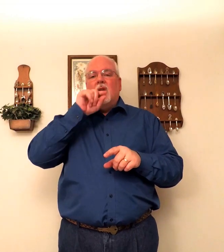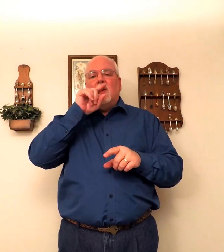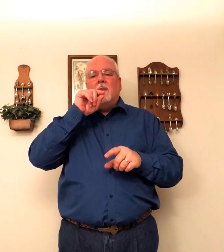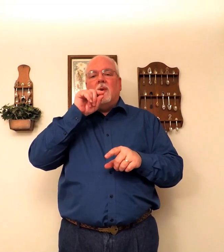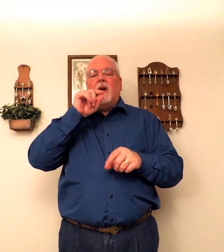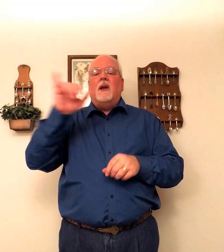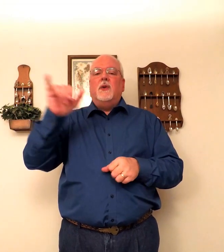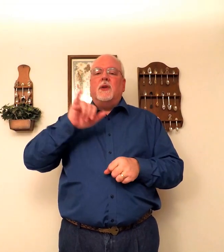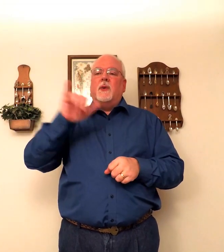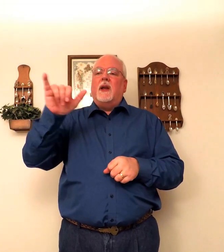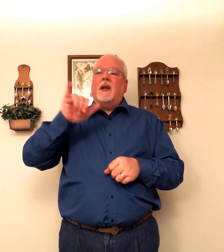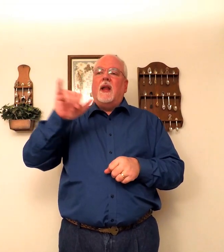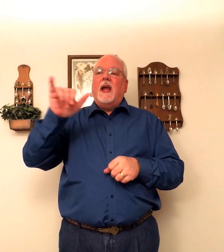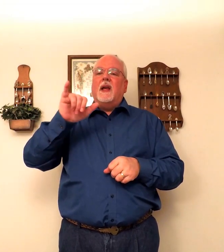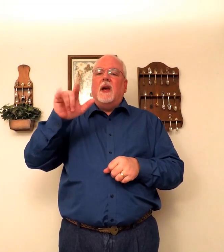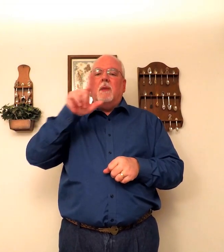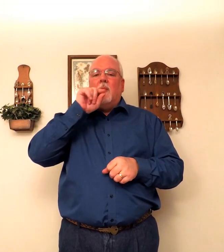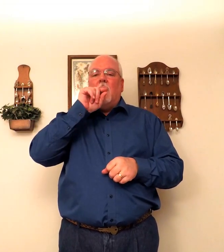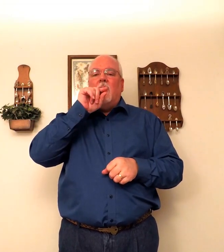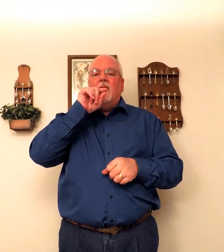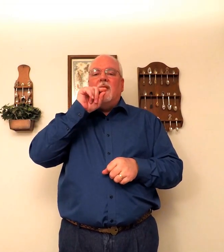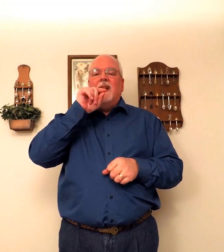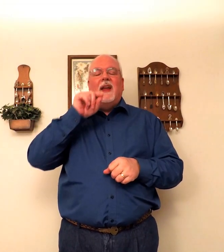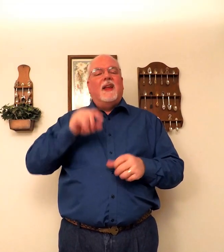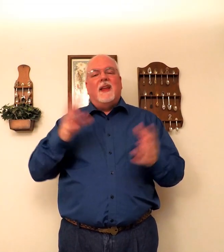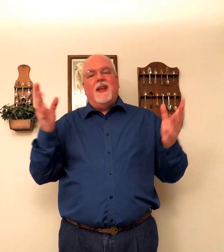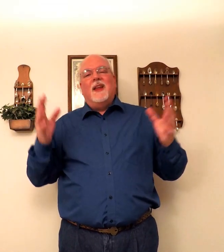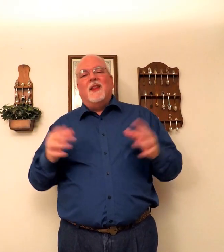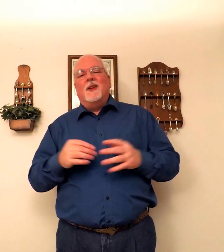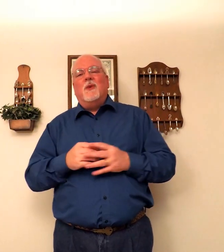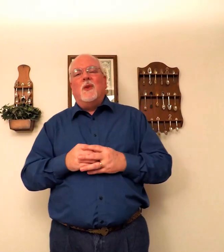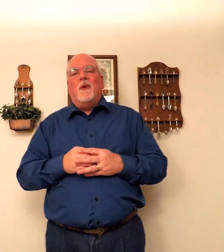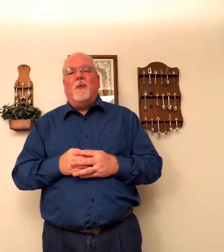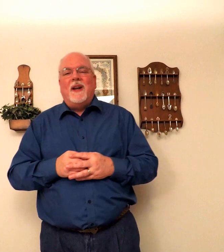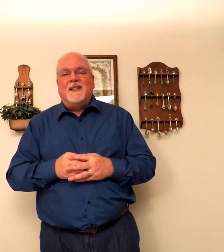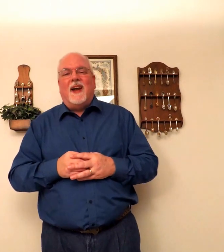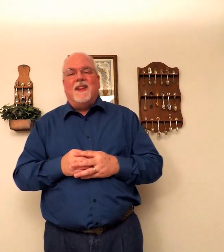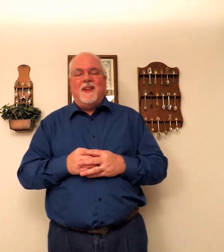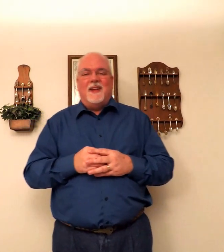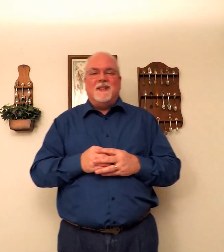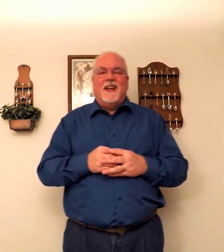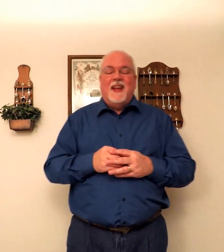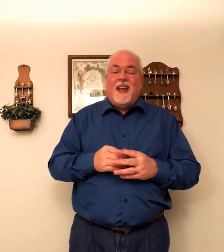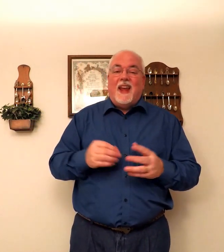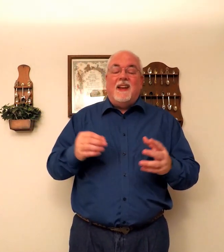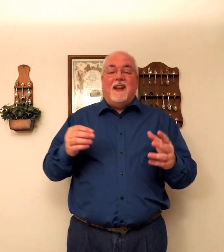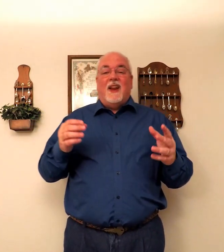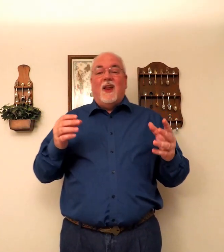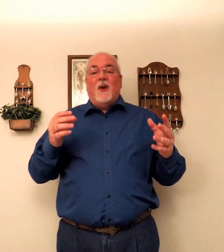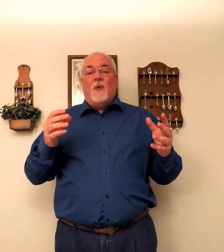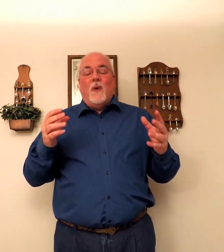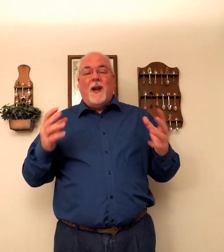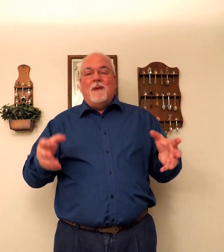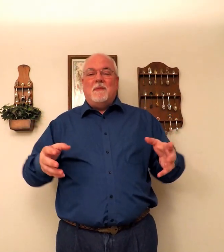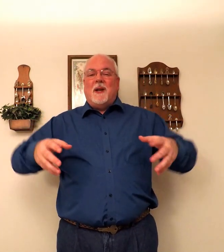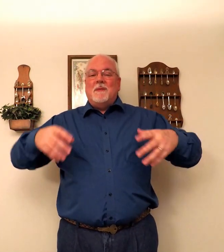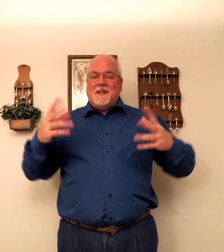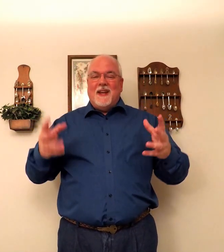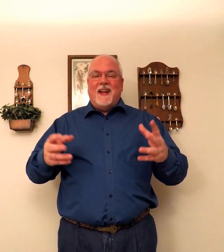a bird. I'm going do it this way. Like. A bird. There's more than one way to sign things. And. What I'm up and I'm singing